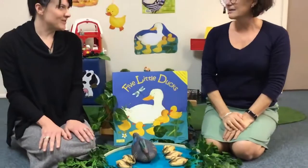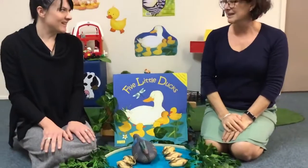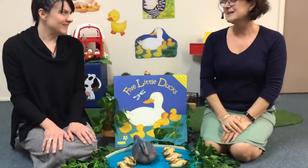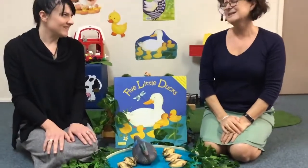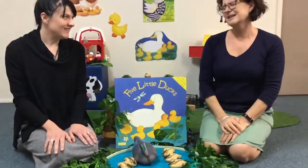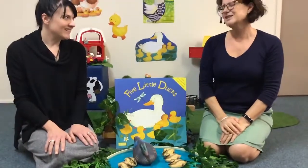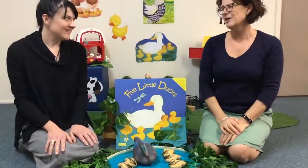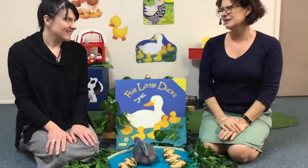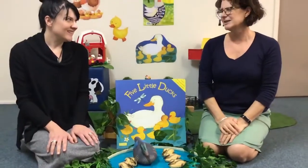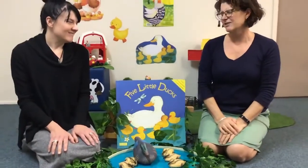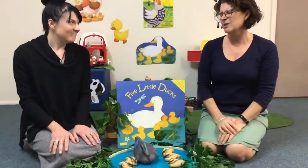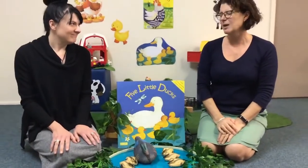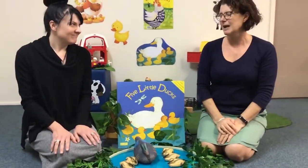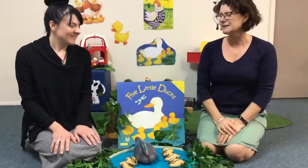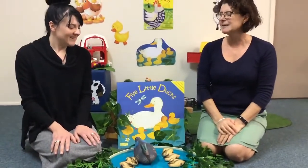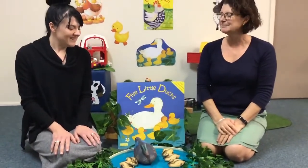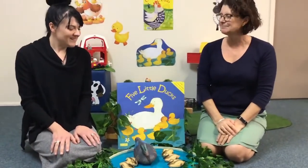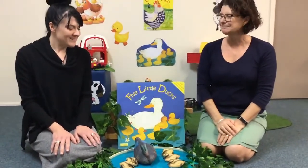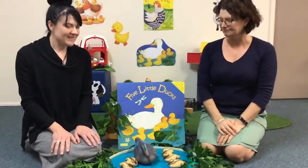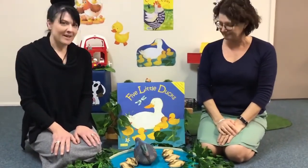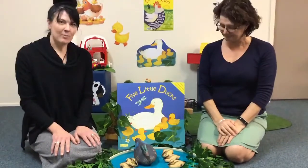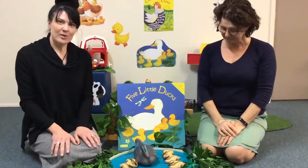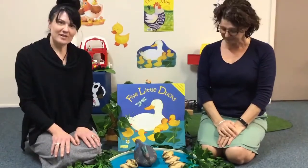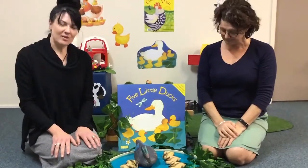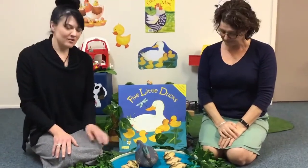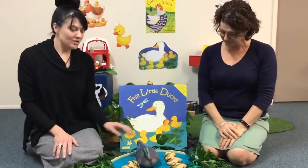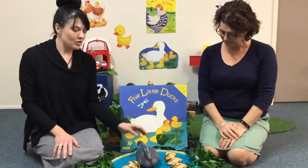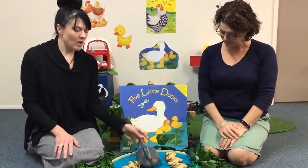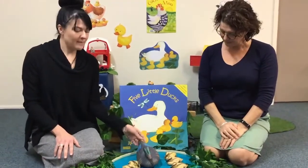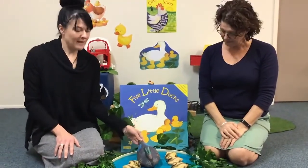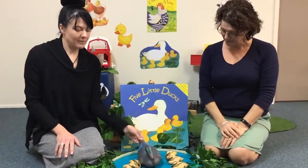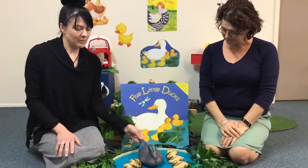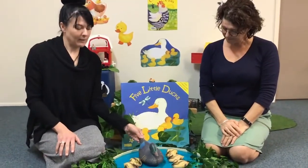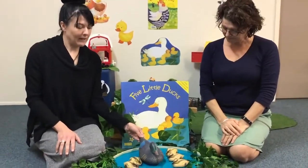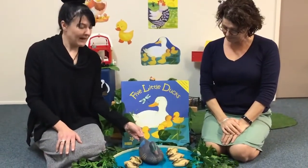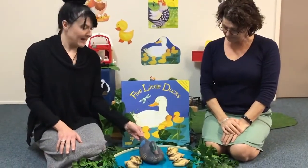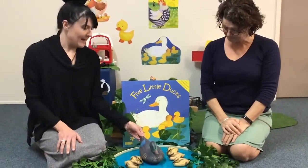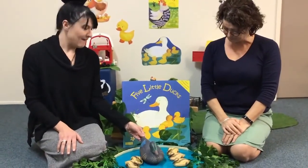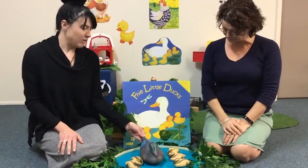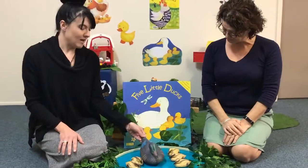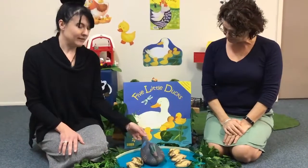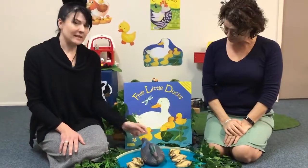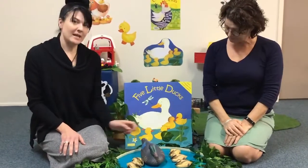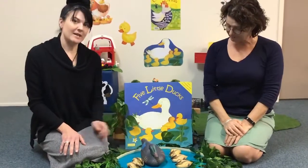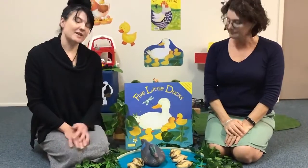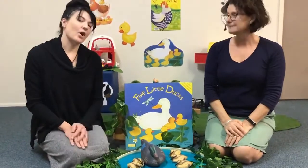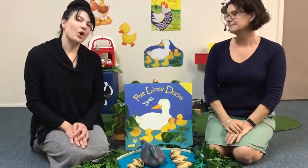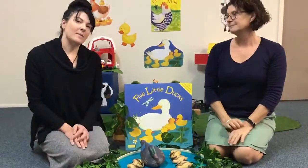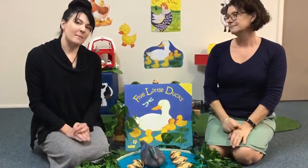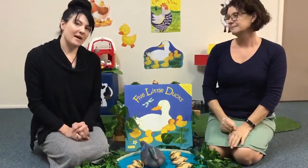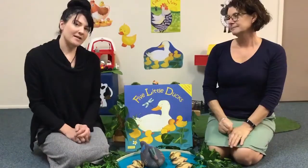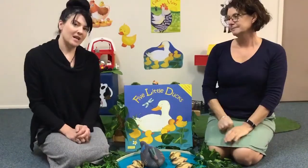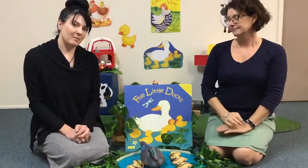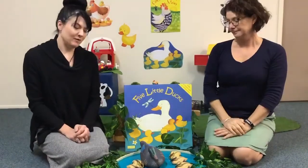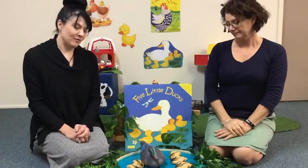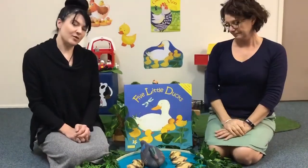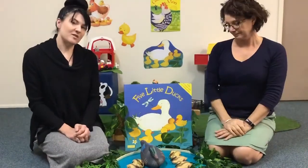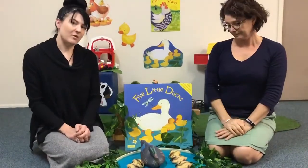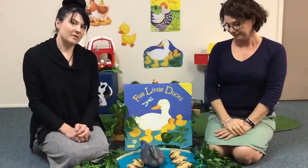do that? is. It's nice. It's very relaxing. It is. Boys and girls, you might be able to play Five Little Ducks at home in the bathtub if you've got some rubber